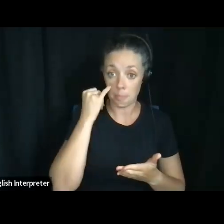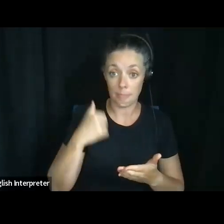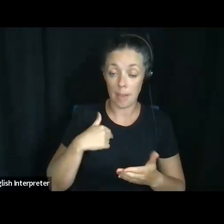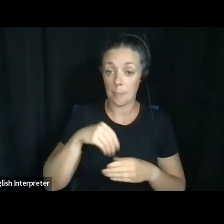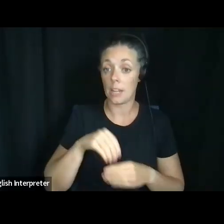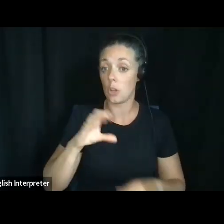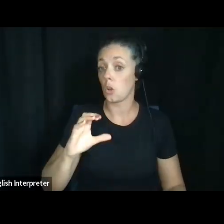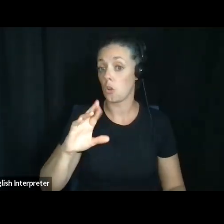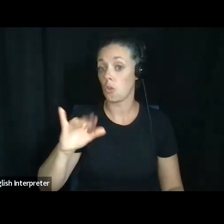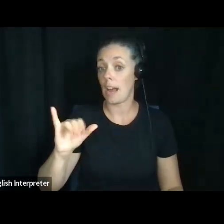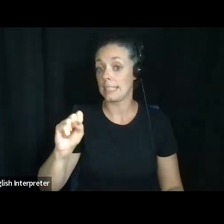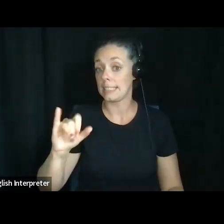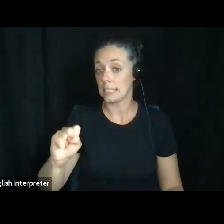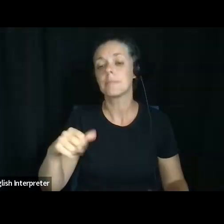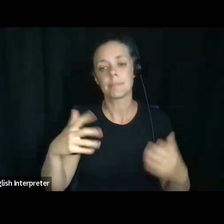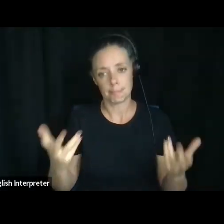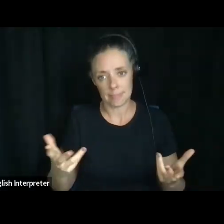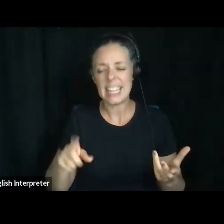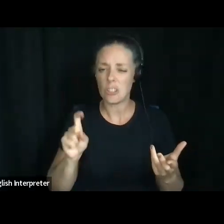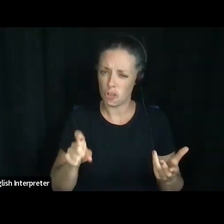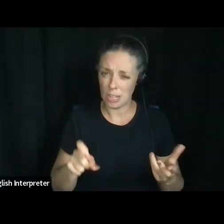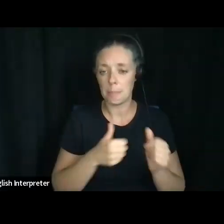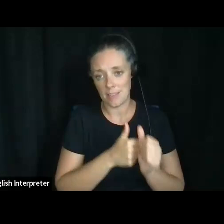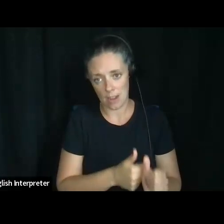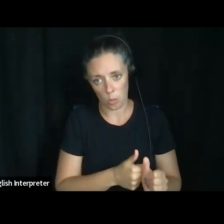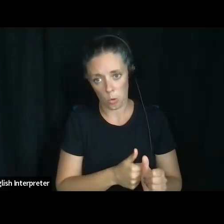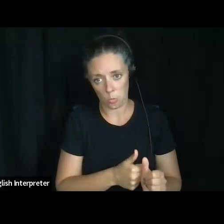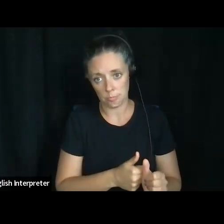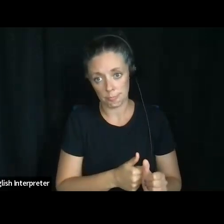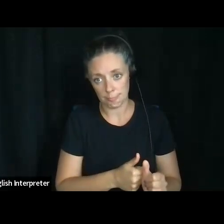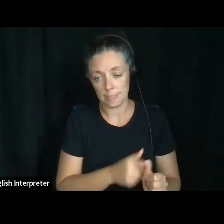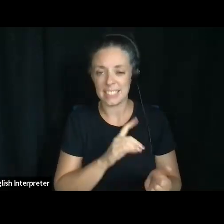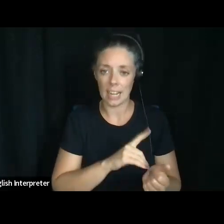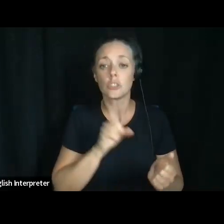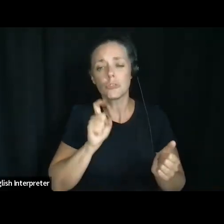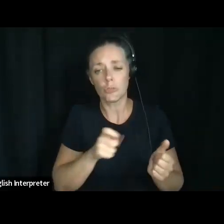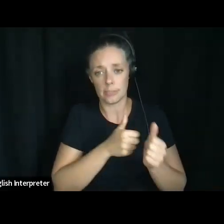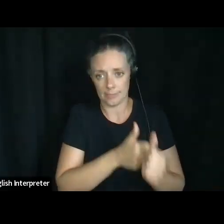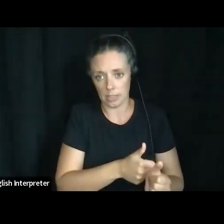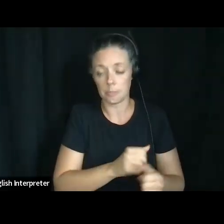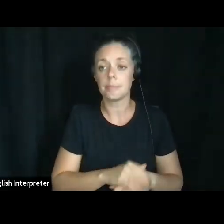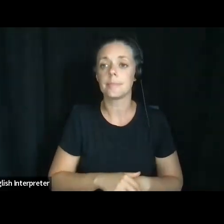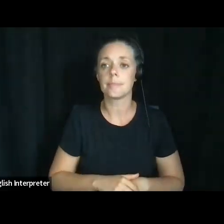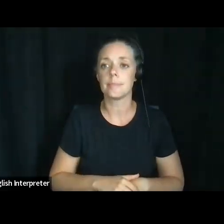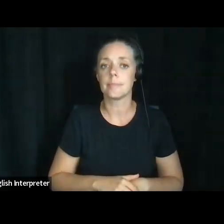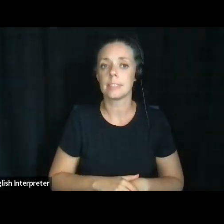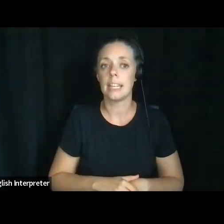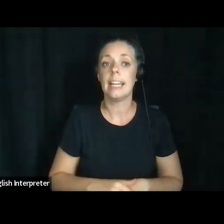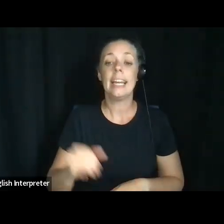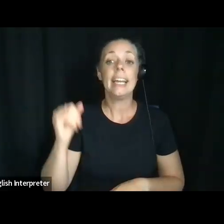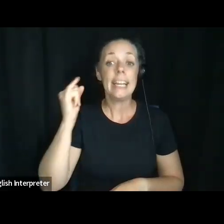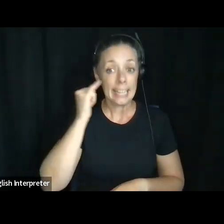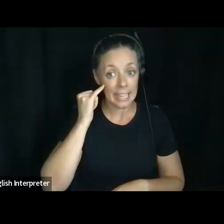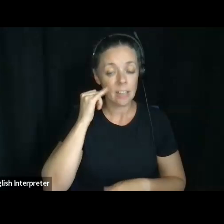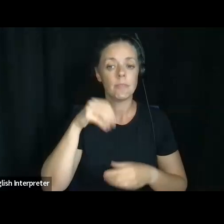those will, should be followed by the doctor. Um, if it, if it is in standard medical